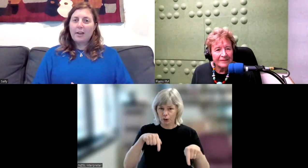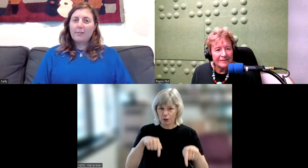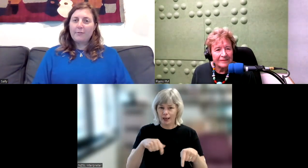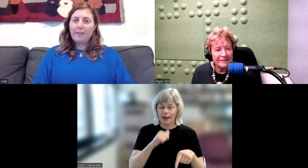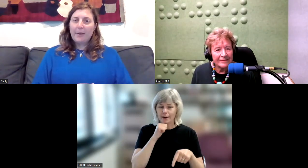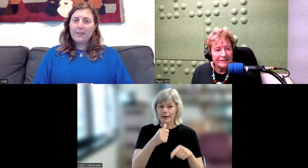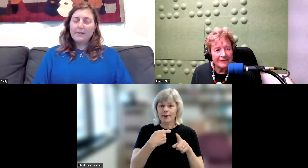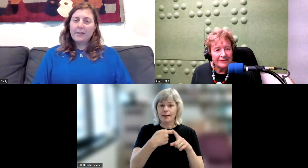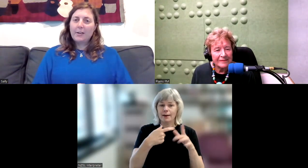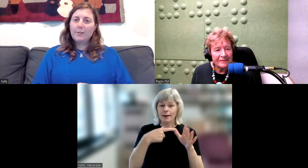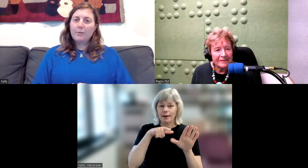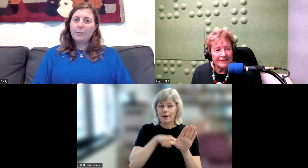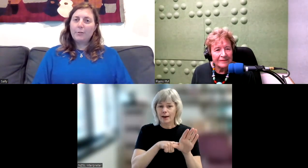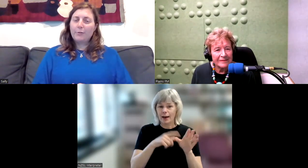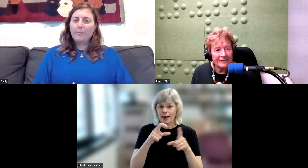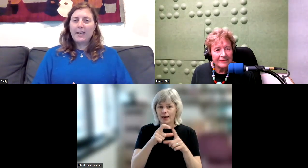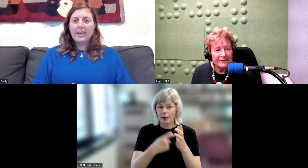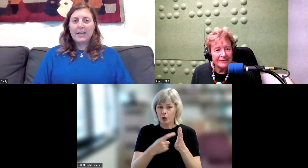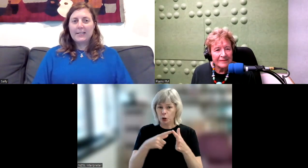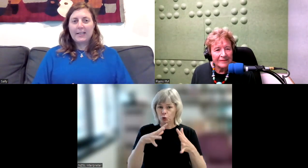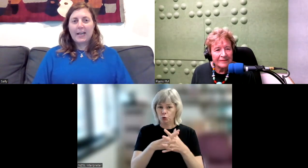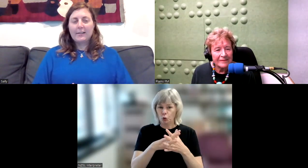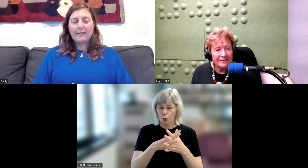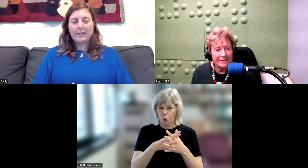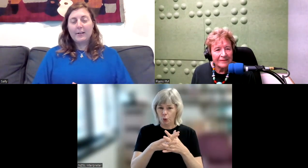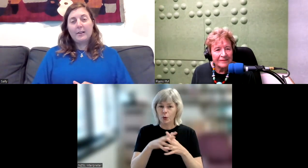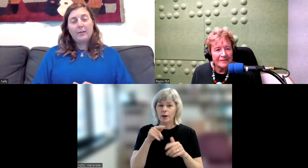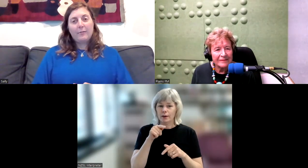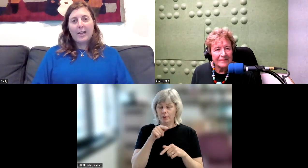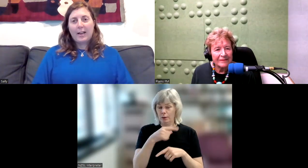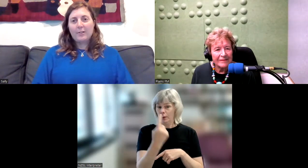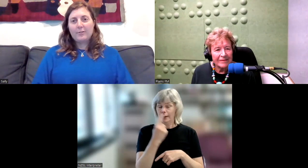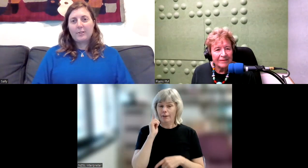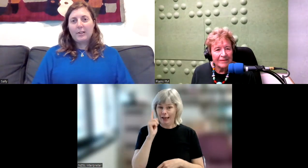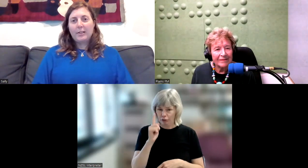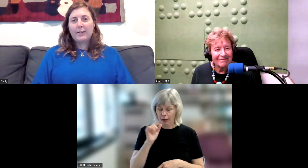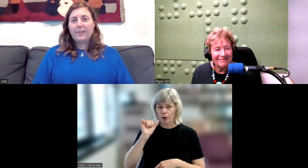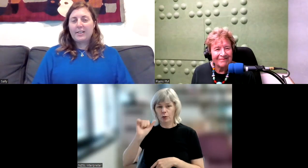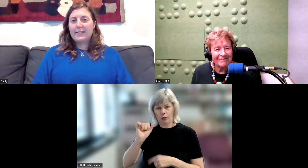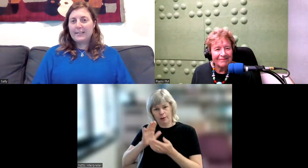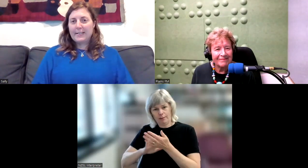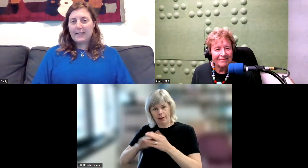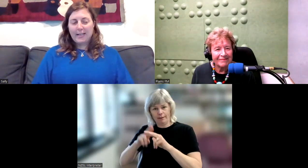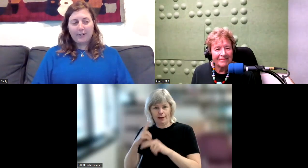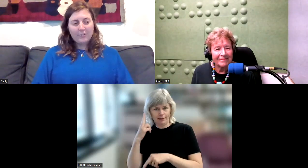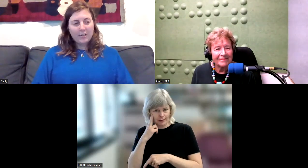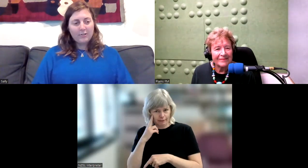child of deaf parents and who taught for many years at the Van Ash Deaf Education Centre in Christchurch.